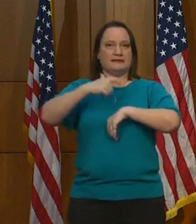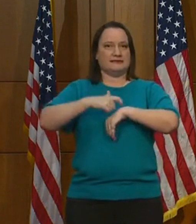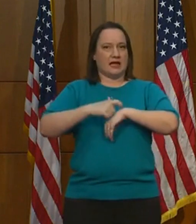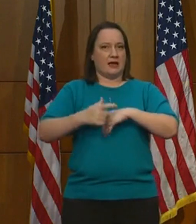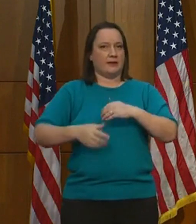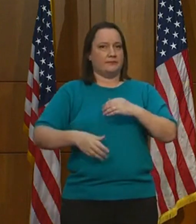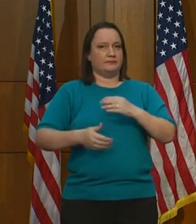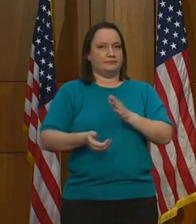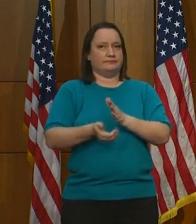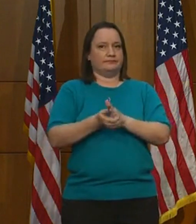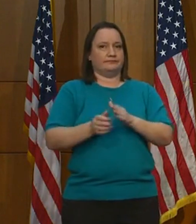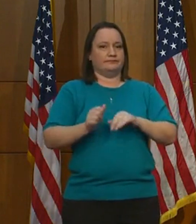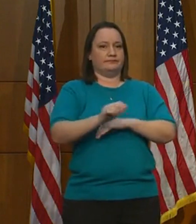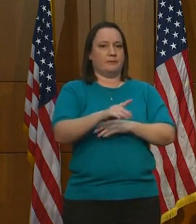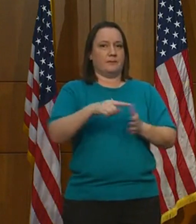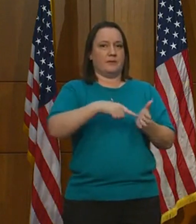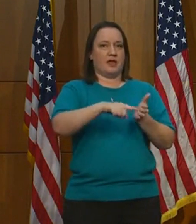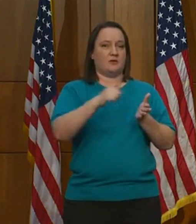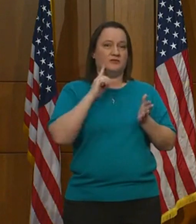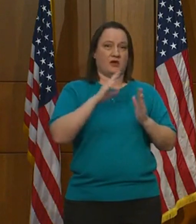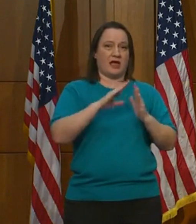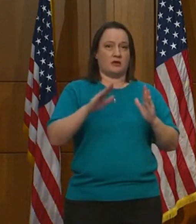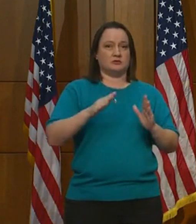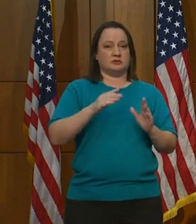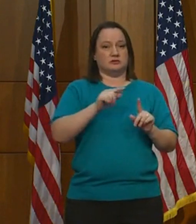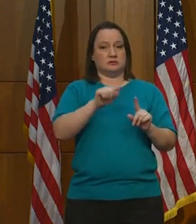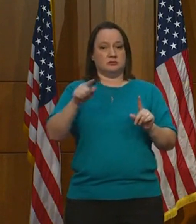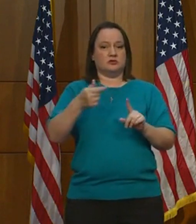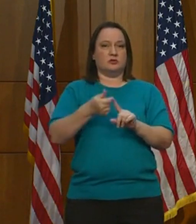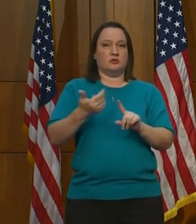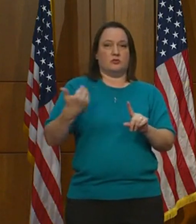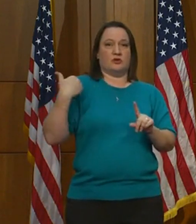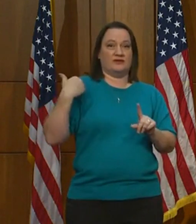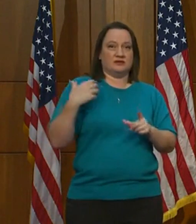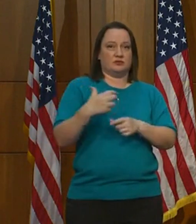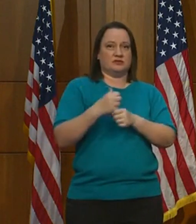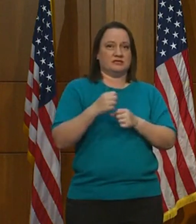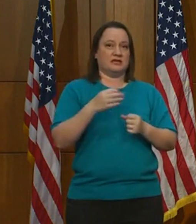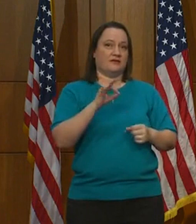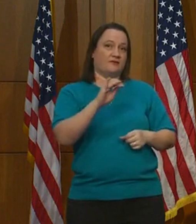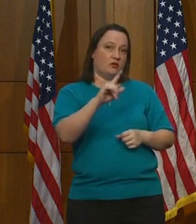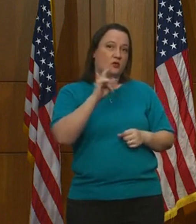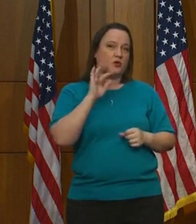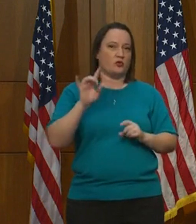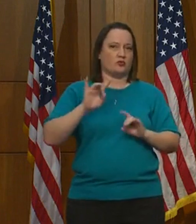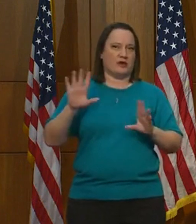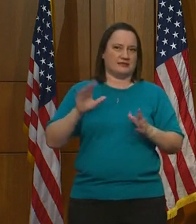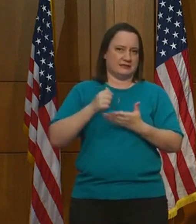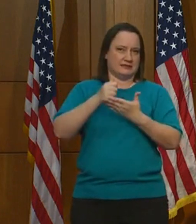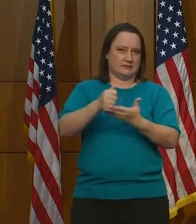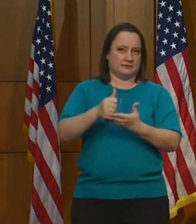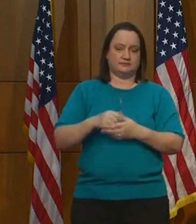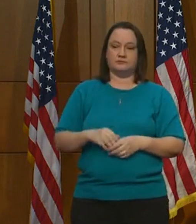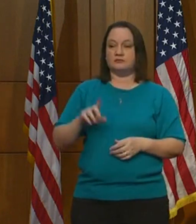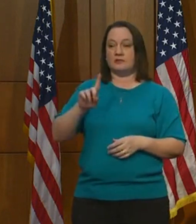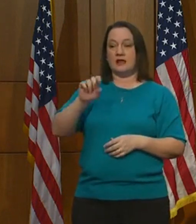that have previously received fuel or crisis assistance. DSS will release more information on both of these